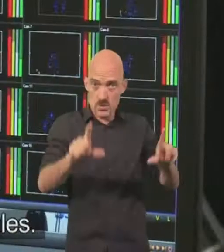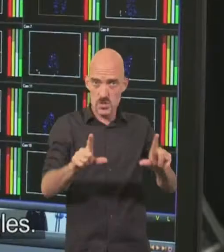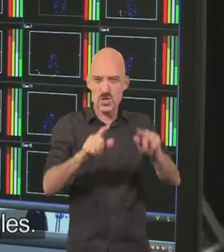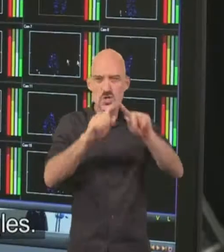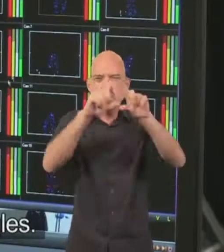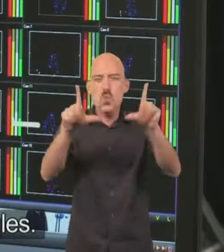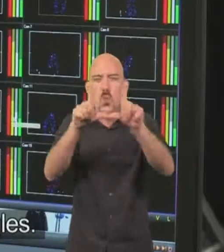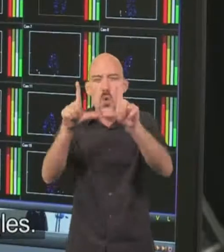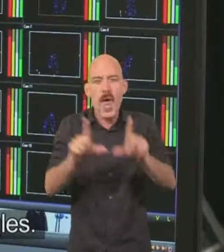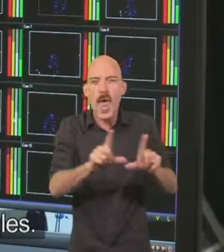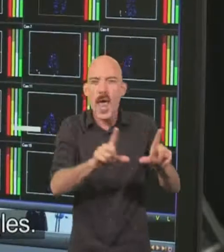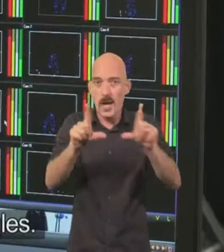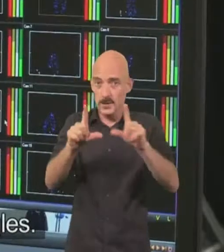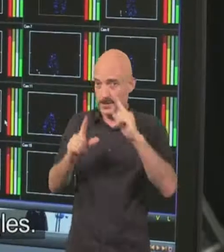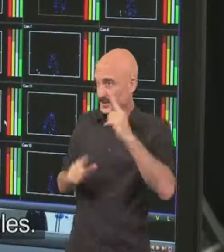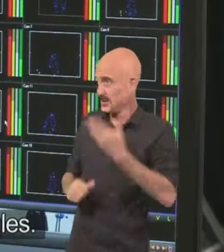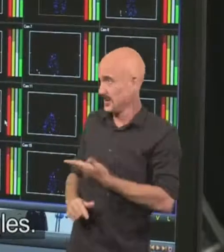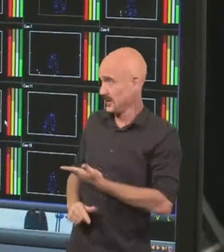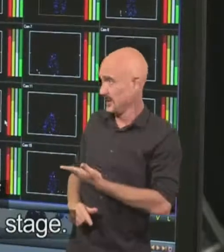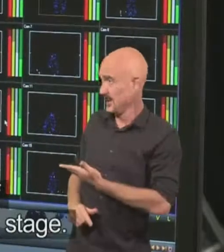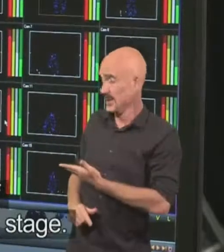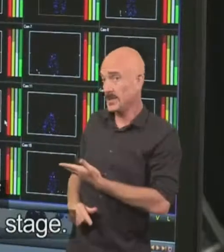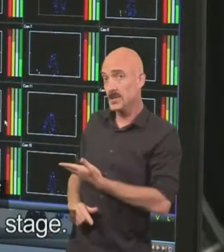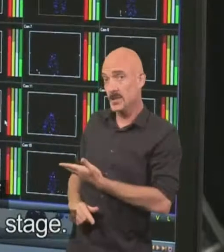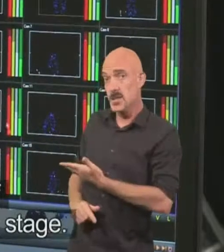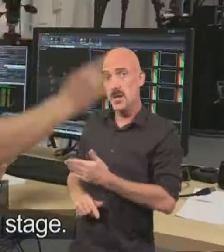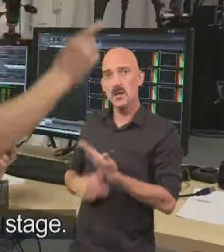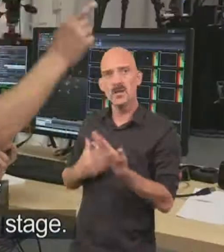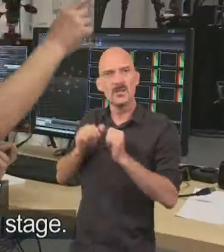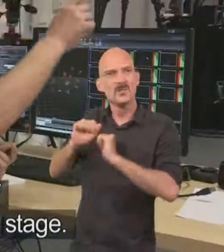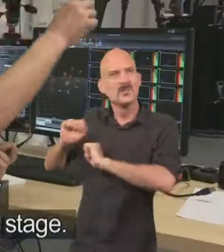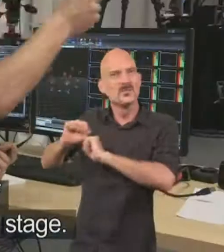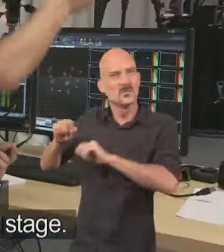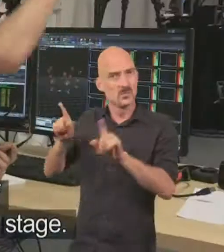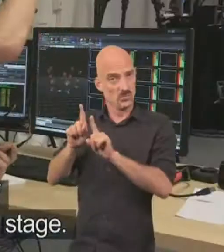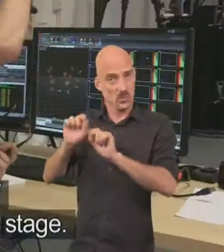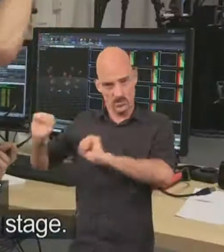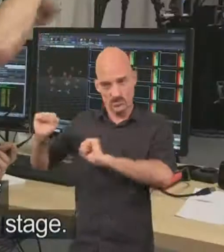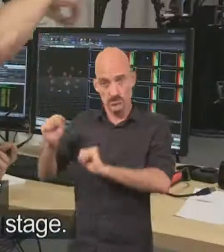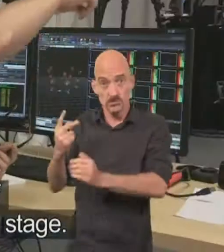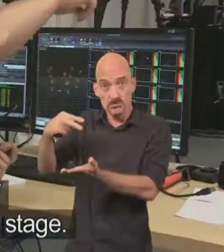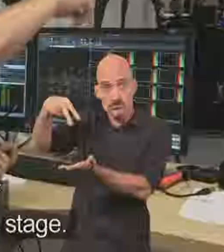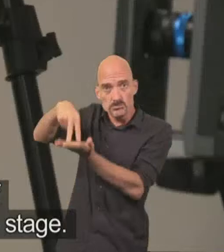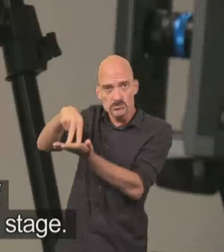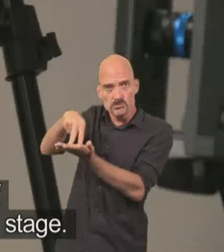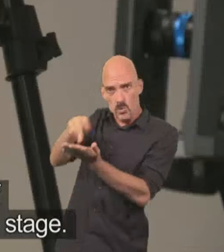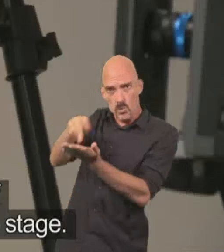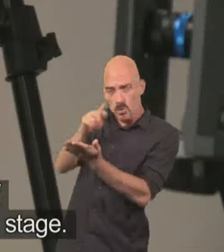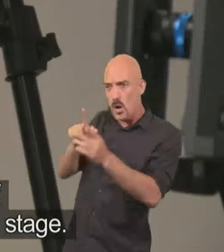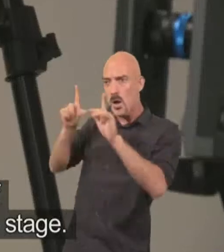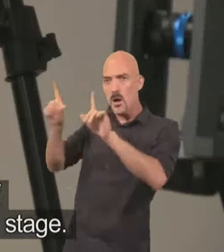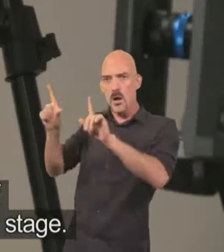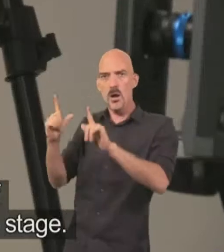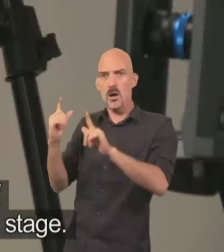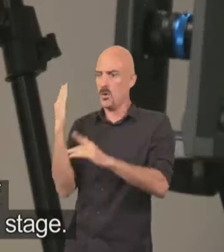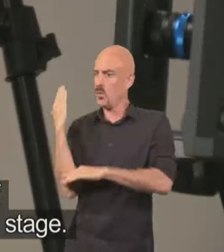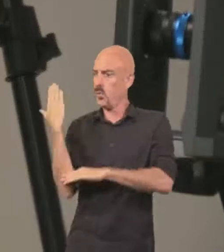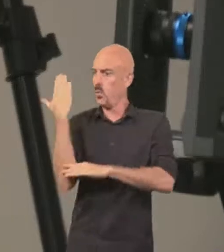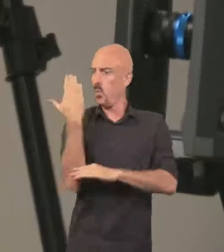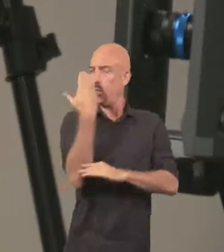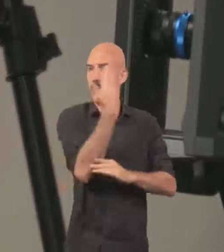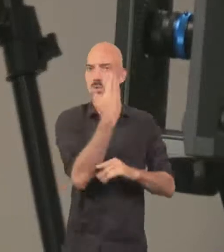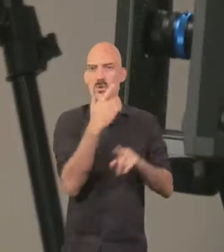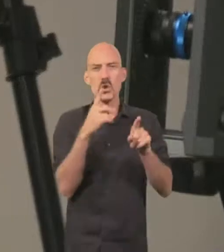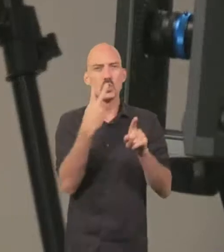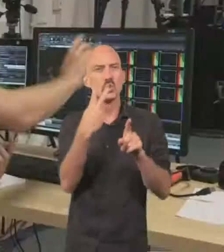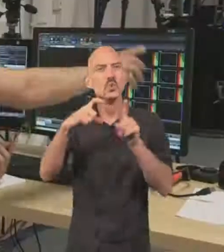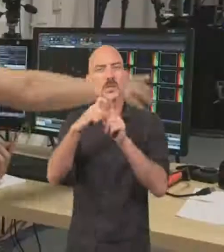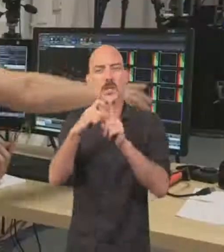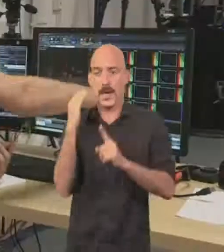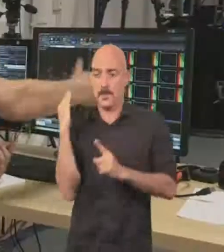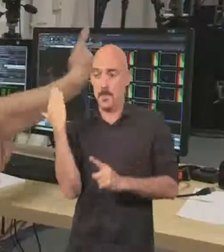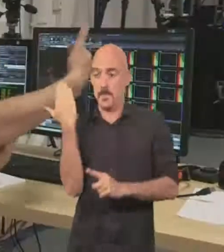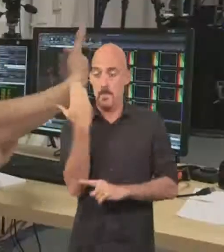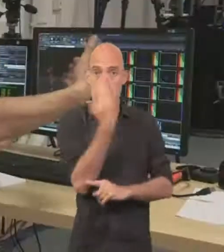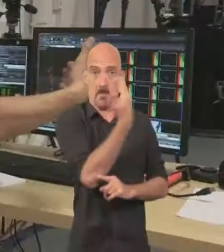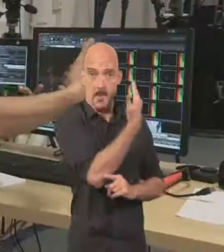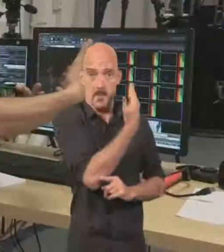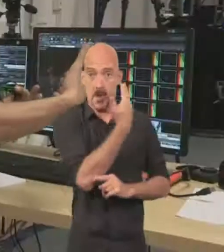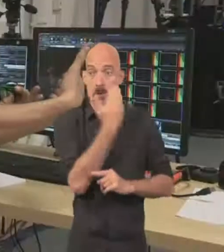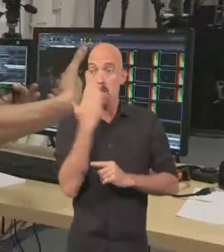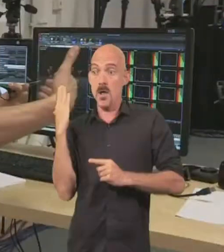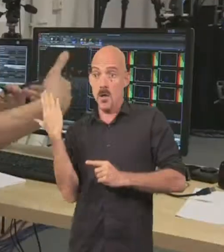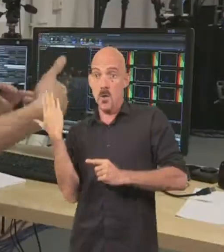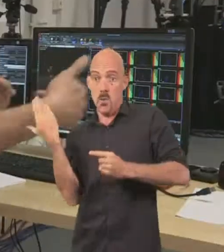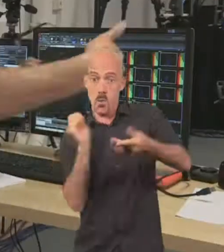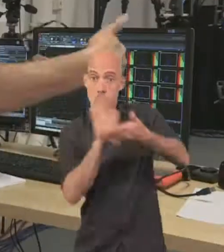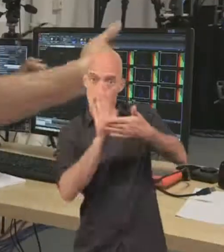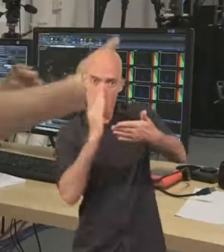15 little squares or rectangles. Each square is the view of one of the cameras on the on the stage and when we combine those 15